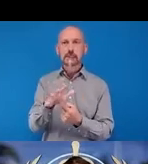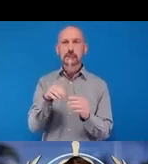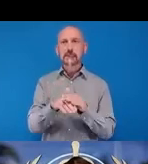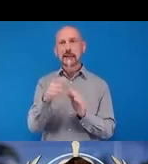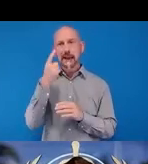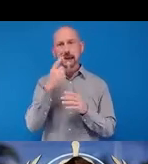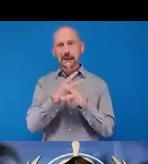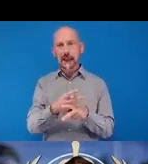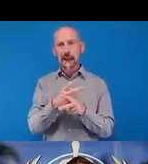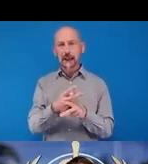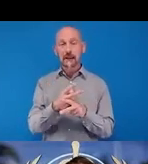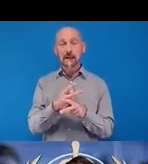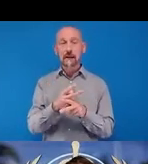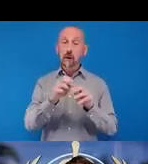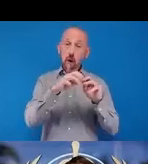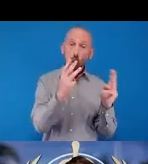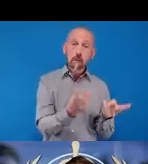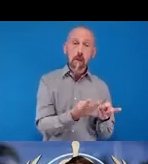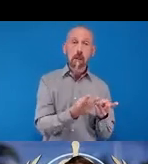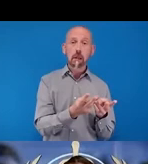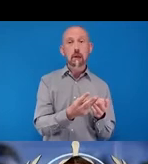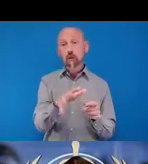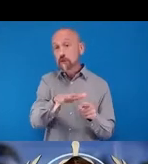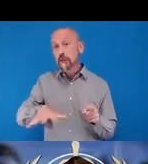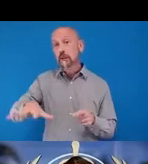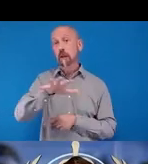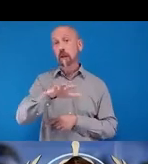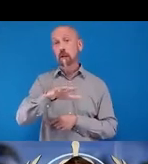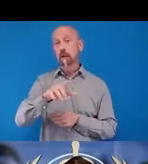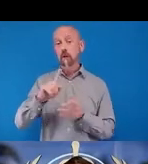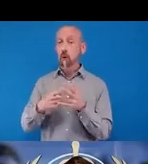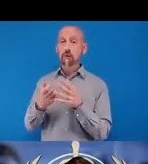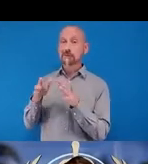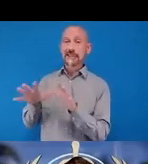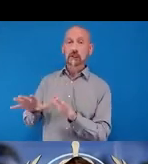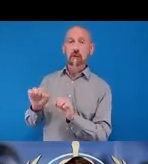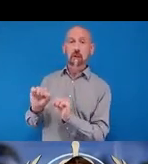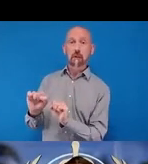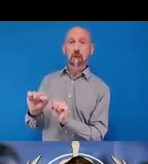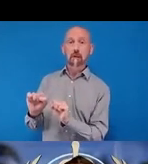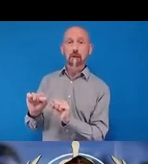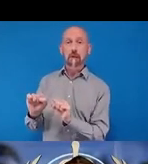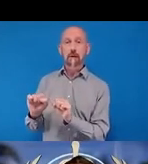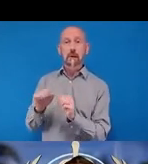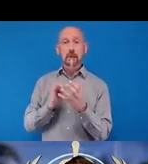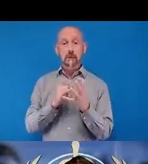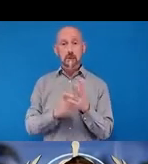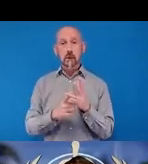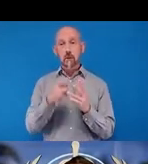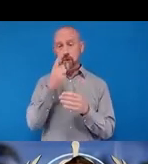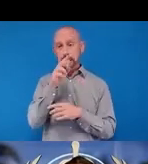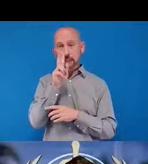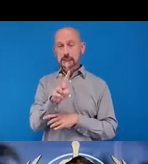regional and national level. Alakos And as we see today, this coordinated advocacy